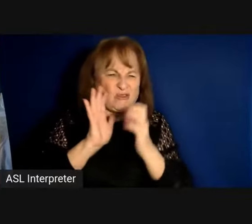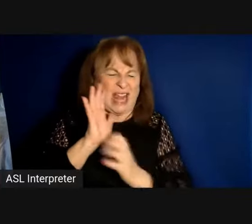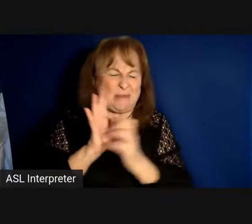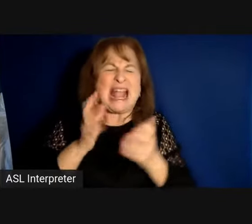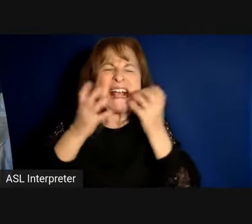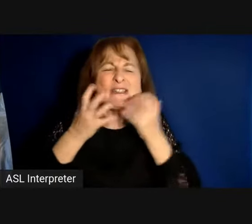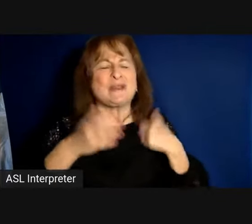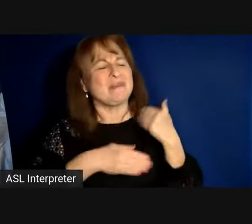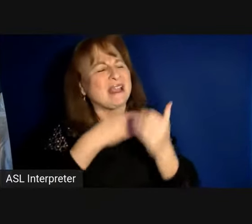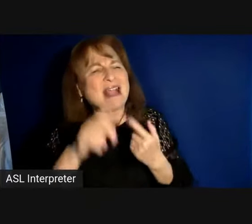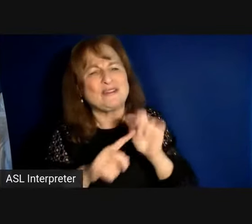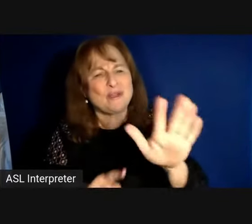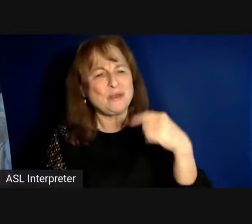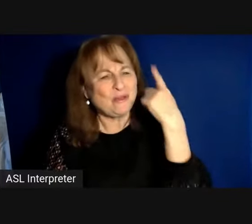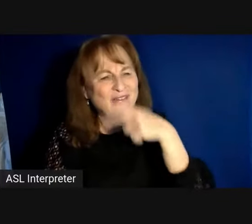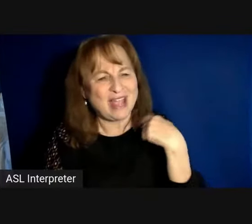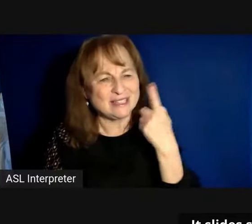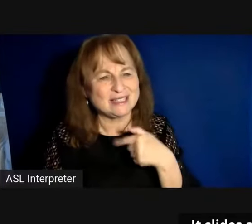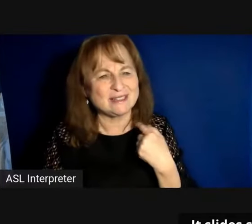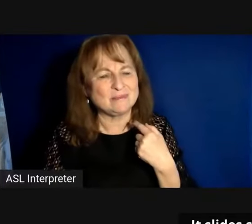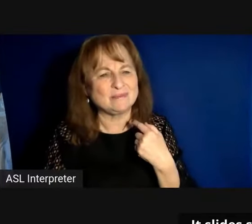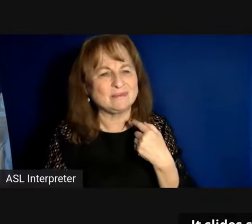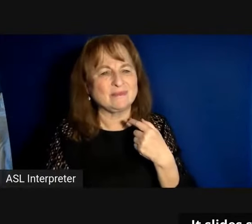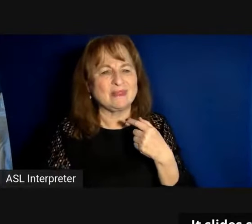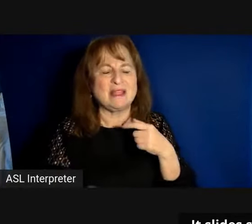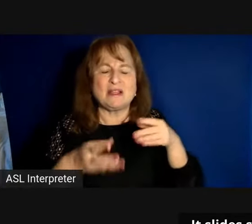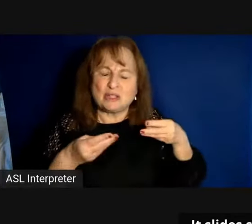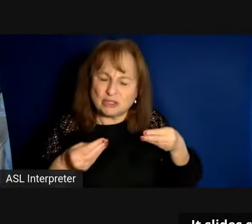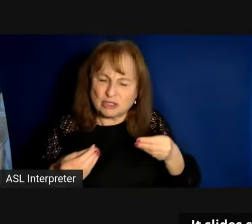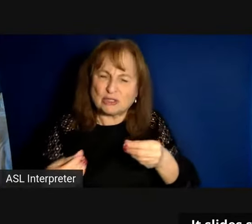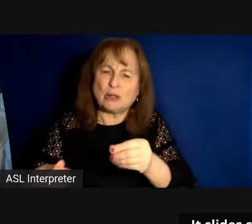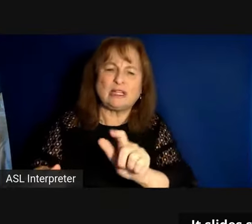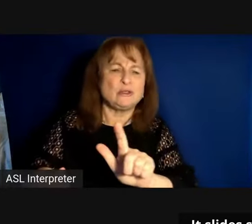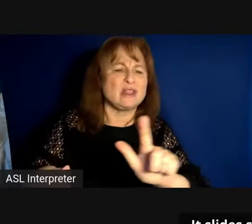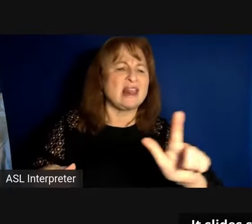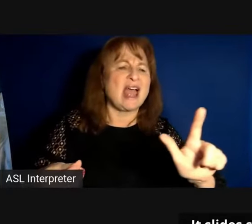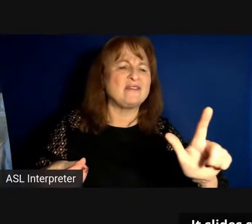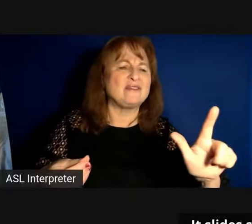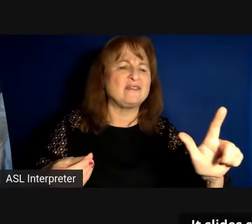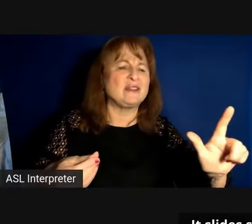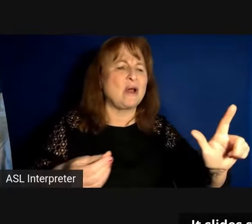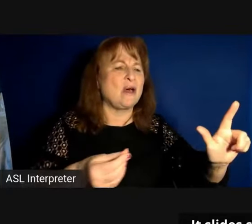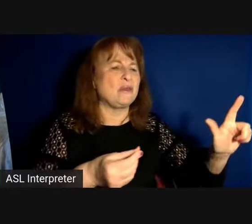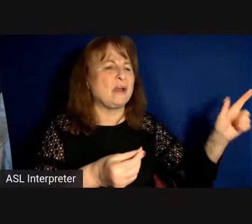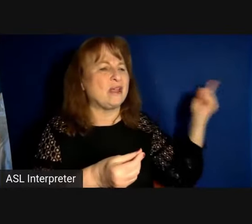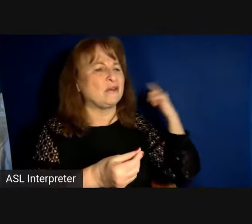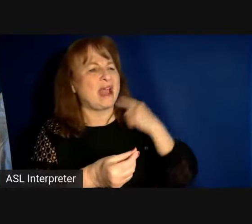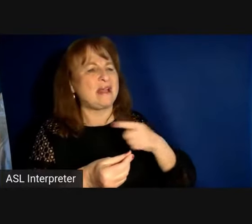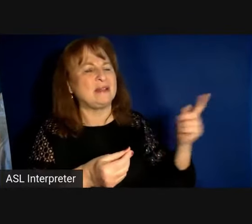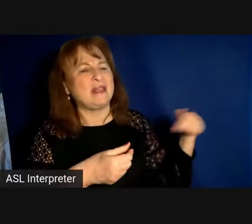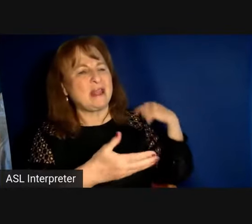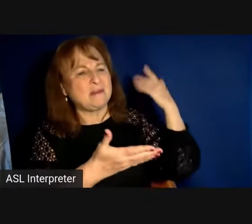the kindness from your face it slides slowly to the left and goes all the way around before